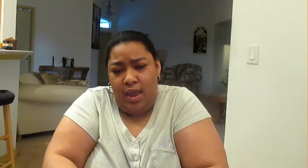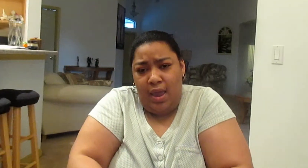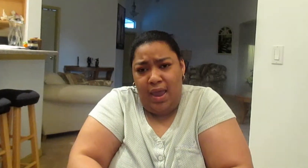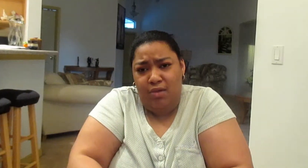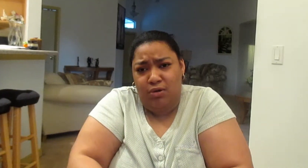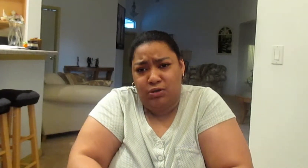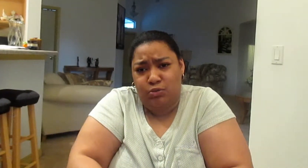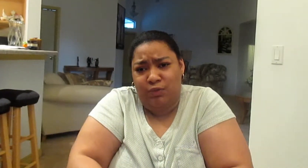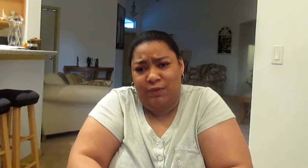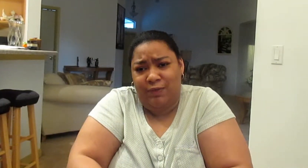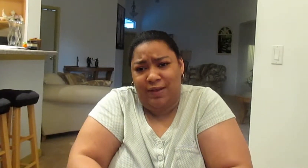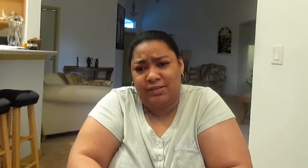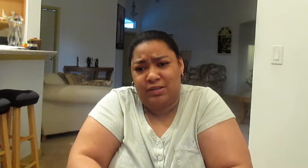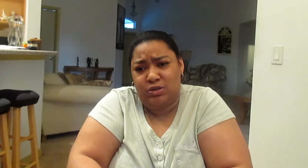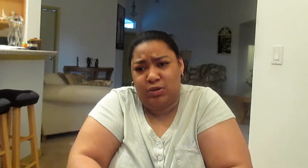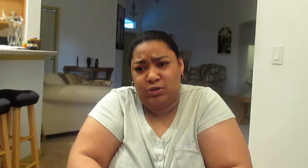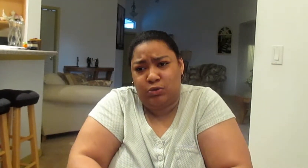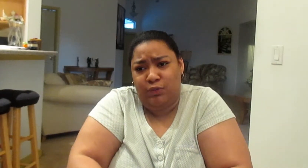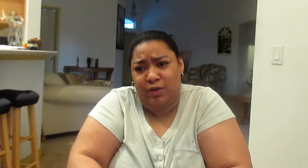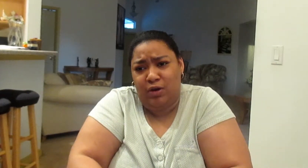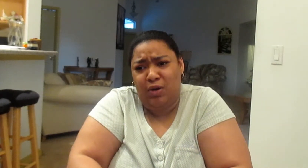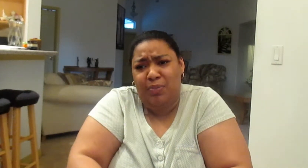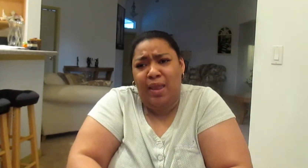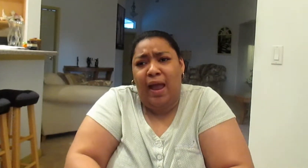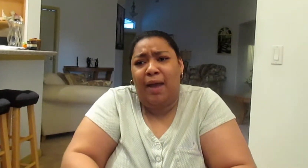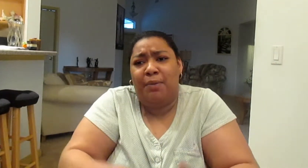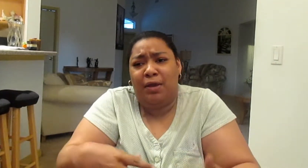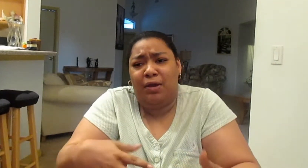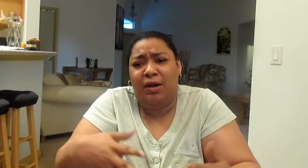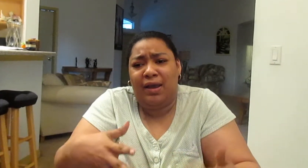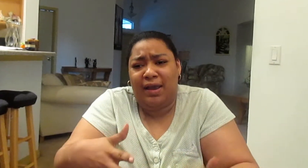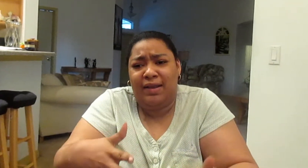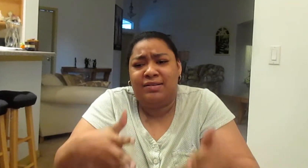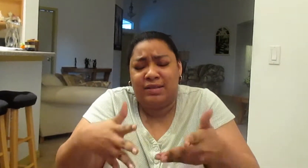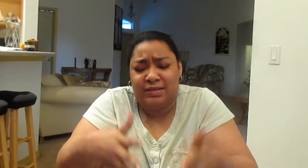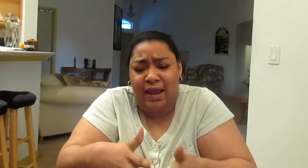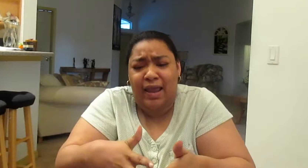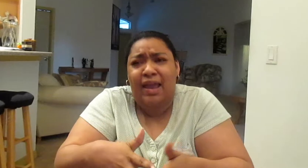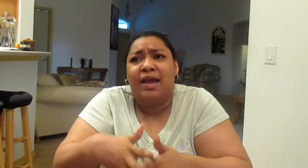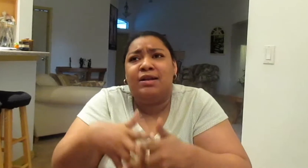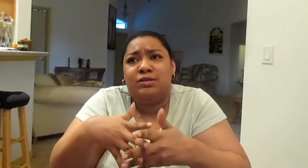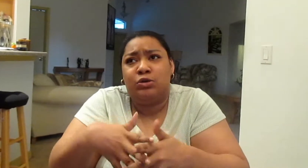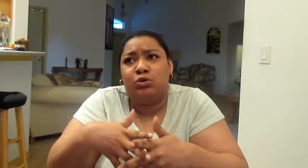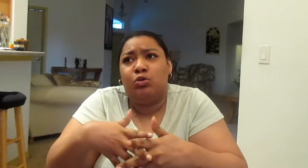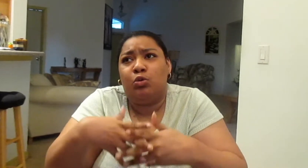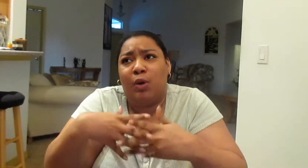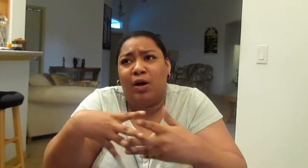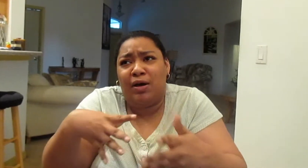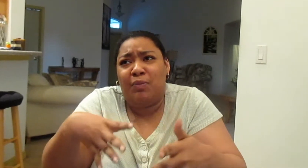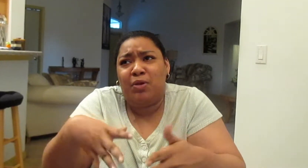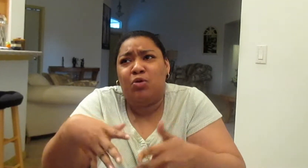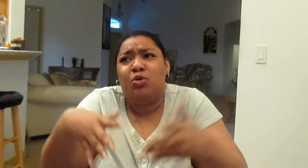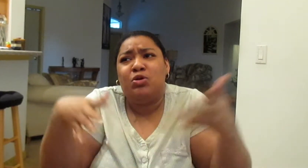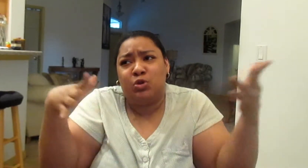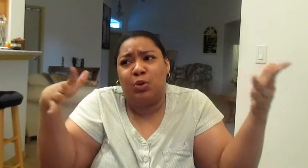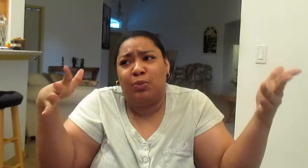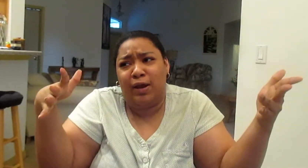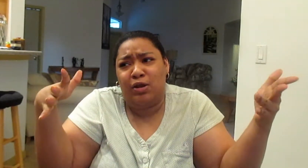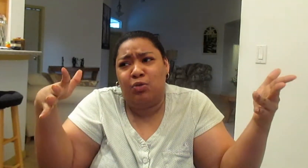Hey RetroMovieFans, this is RetroMovieGirl. I'm here again today to welcome you to a brand new